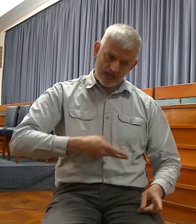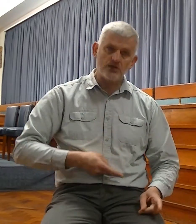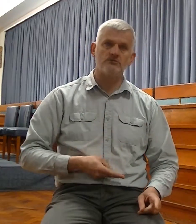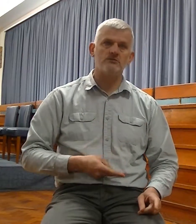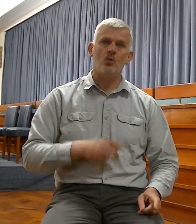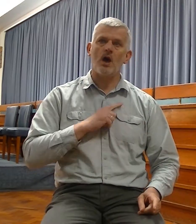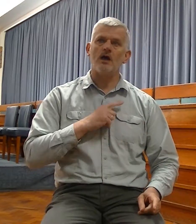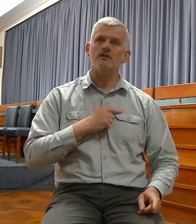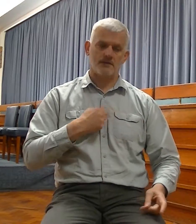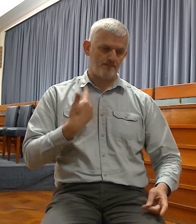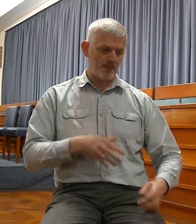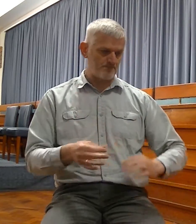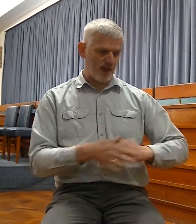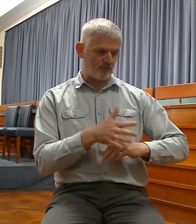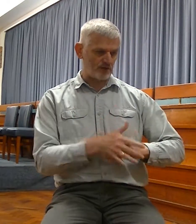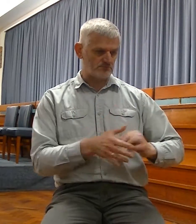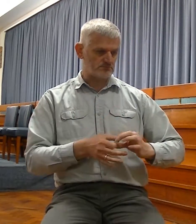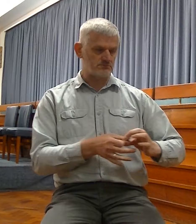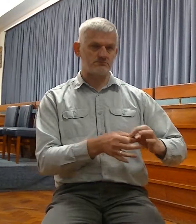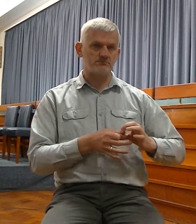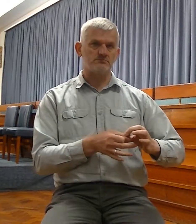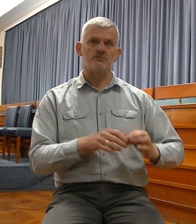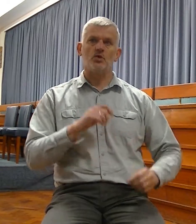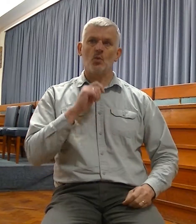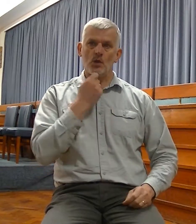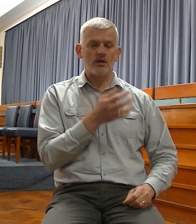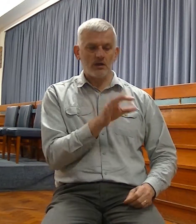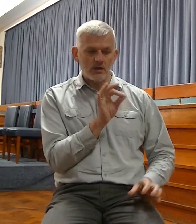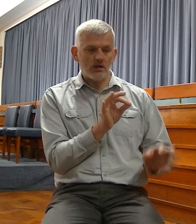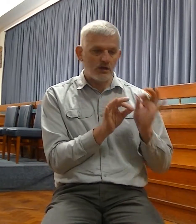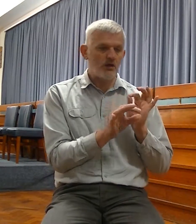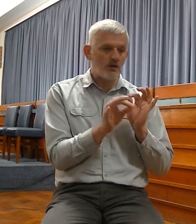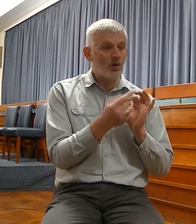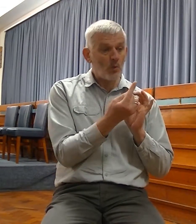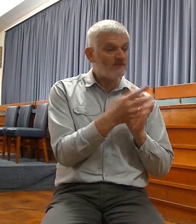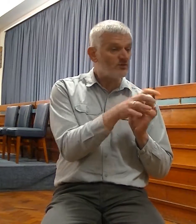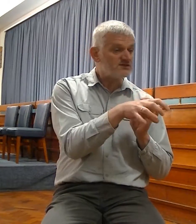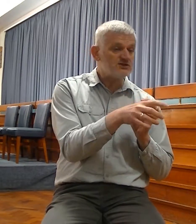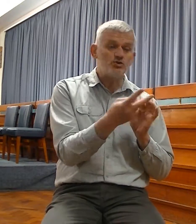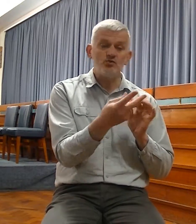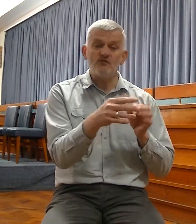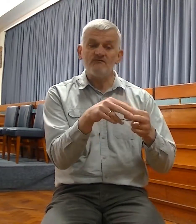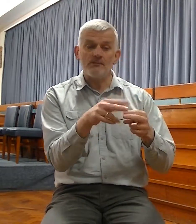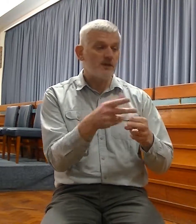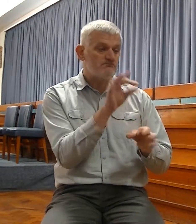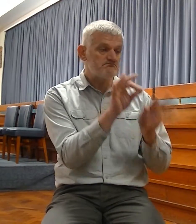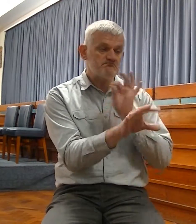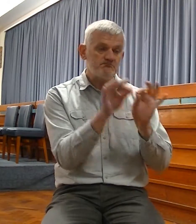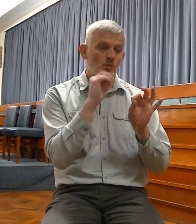you one of a city, and two of a family, and I will bring you to Zion. And our subject is